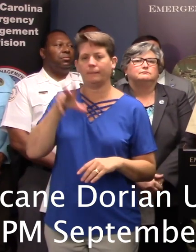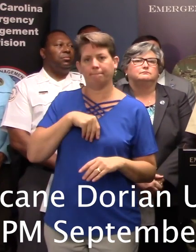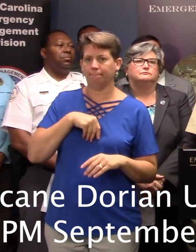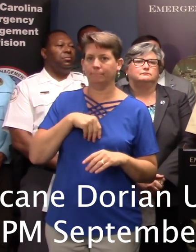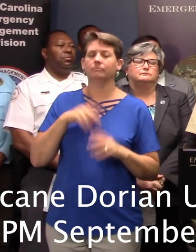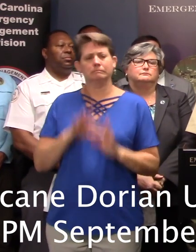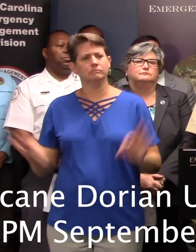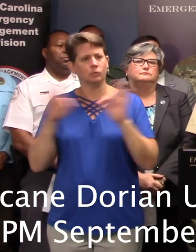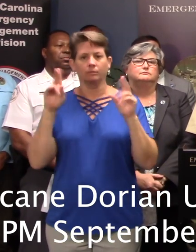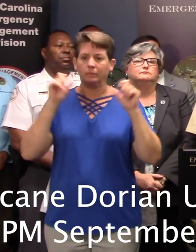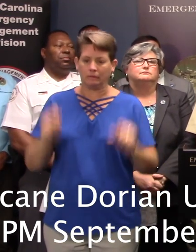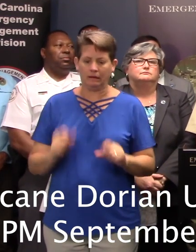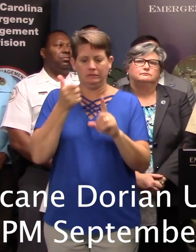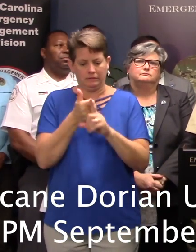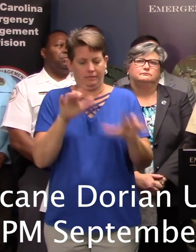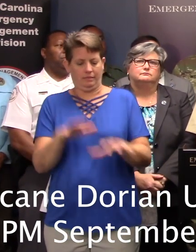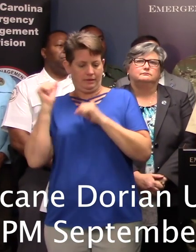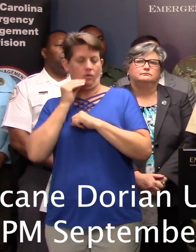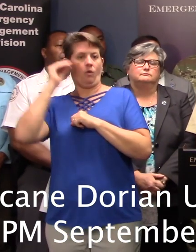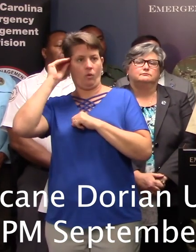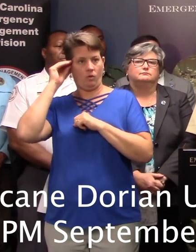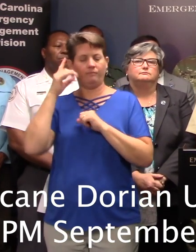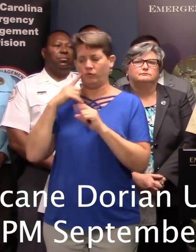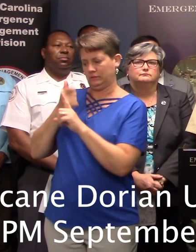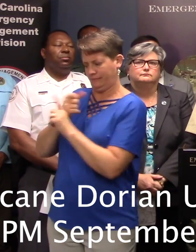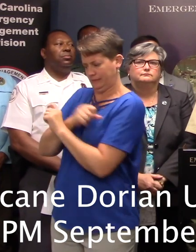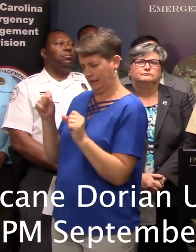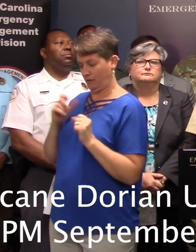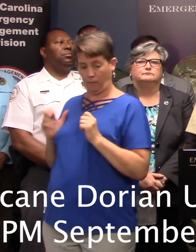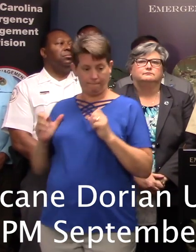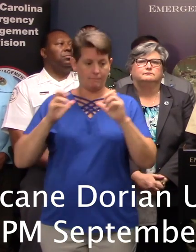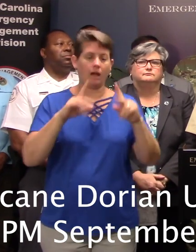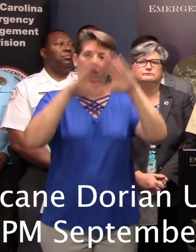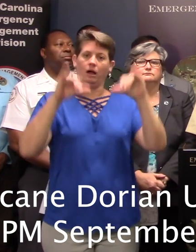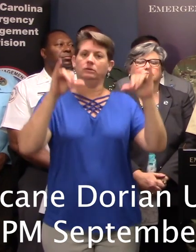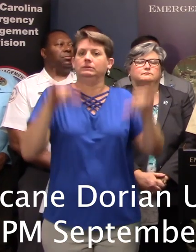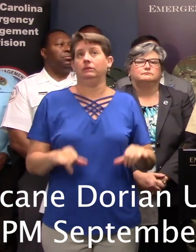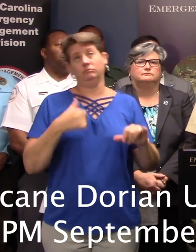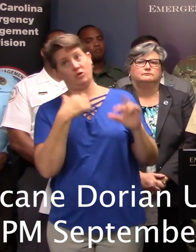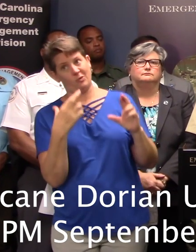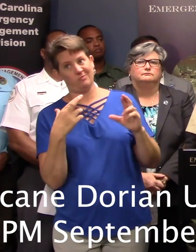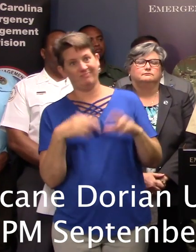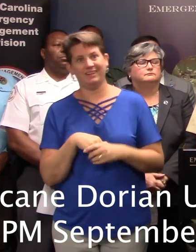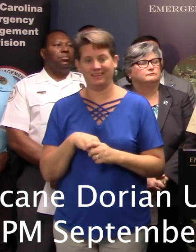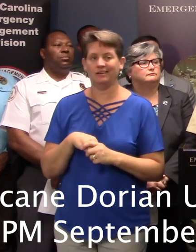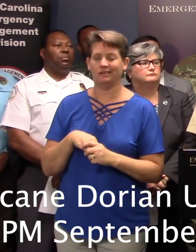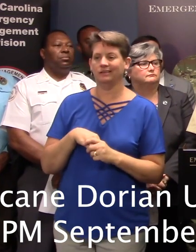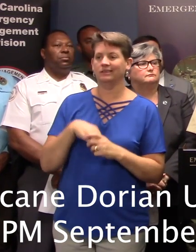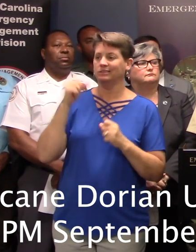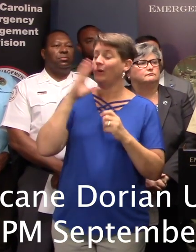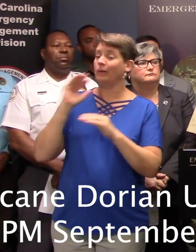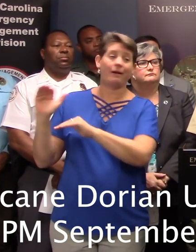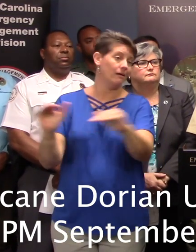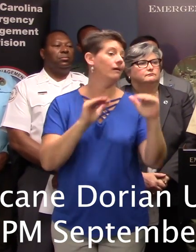for their personal safety, and return to their homes in the same condition that they left them, hopefully. And so I just want to